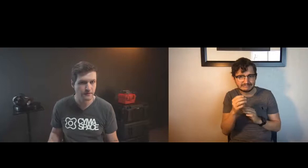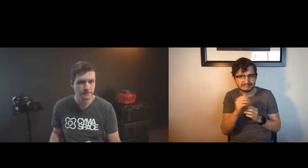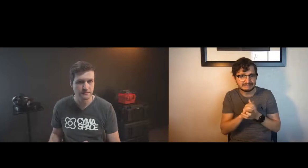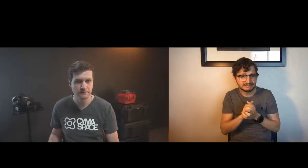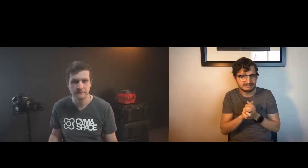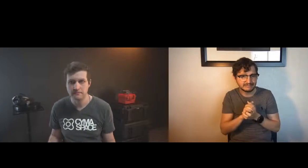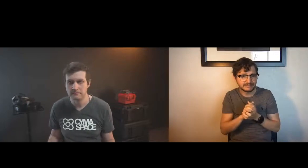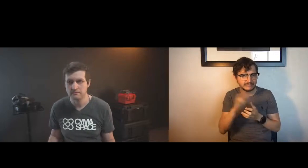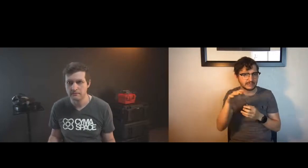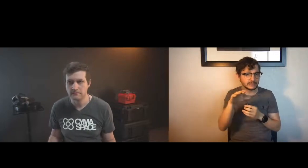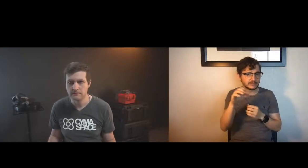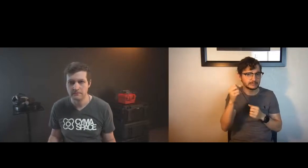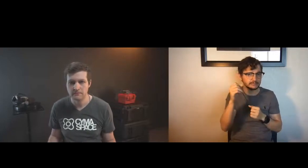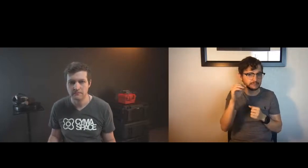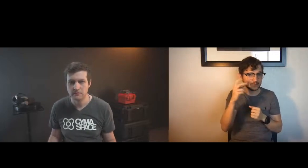say more about that